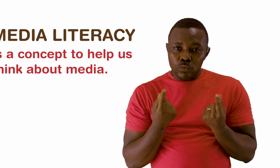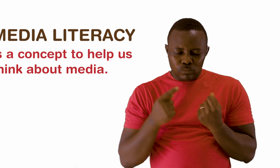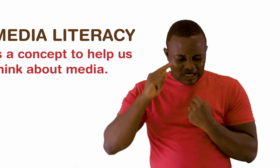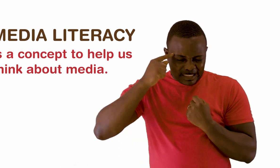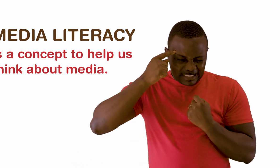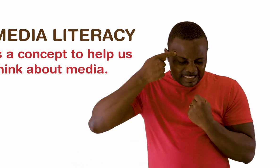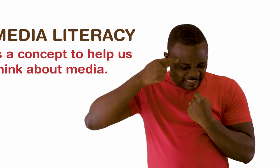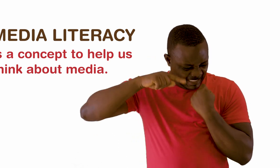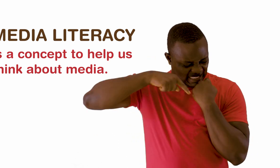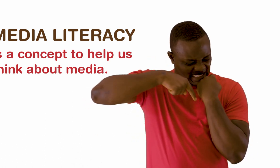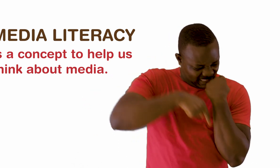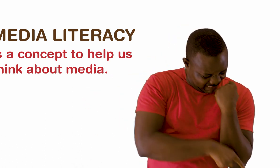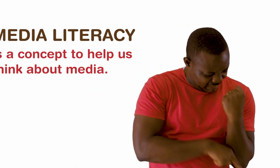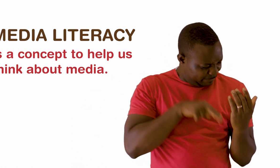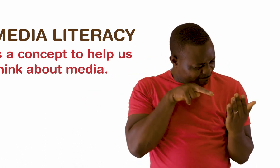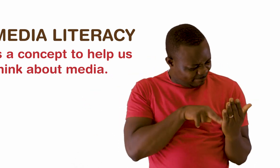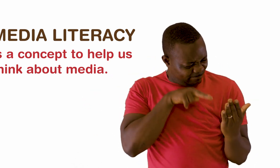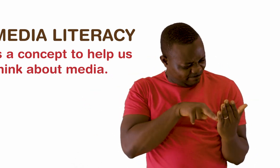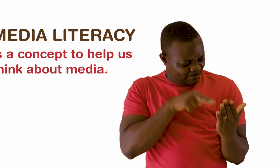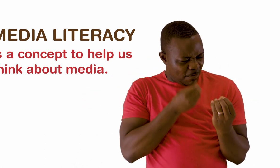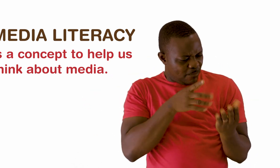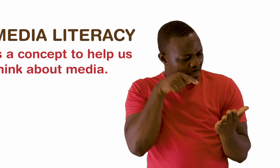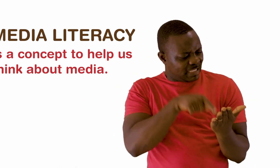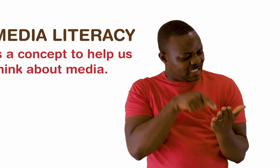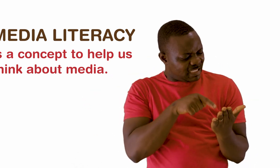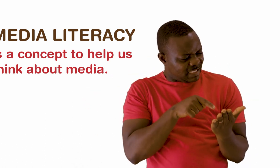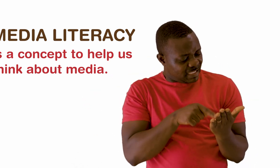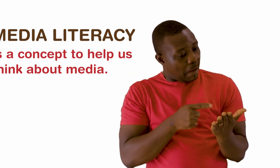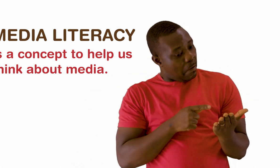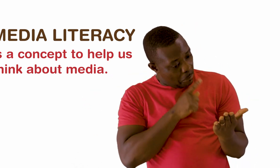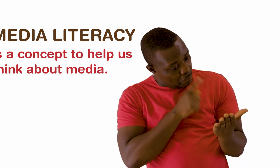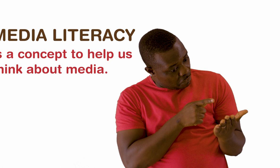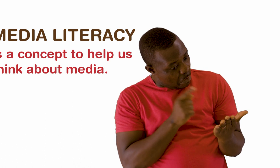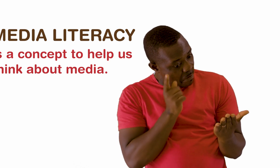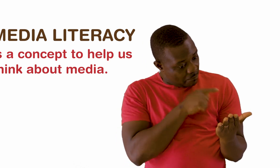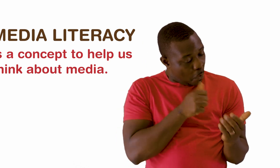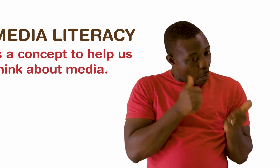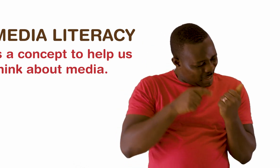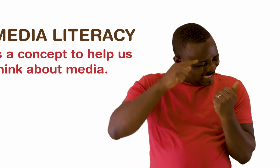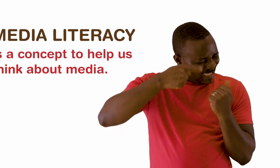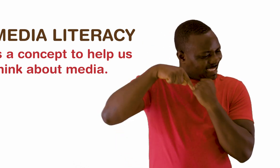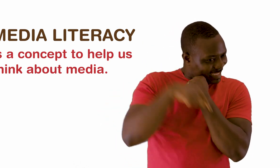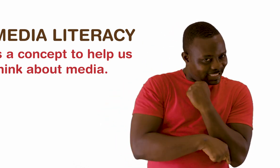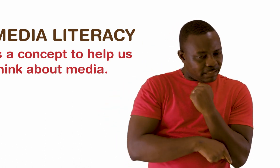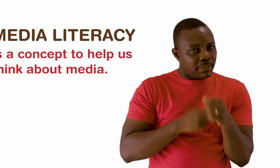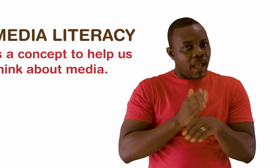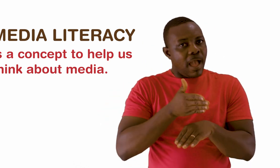think more critically. To really ask, what is this? Is it true or is it fake? After deep analysis, you need to determine